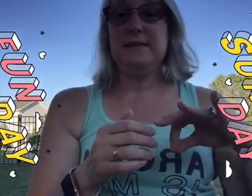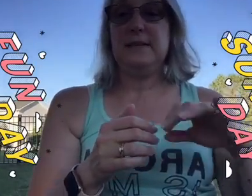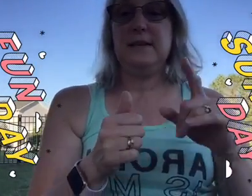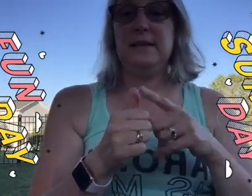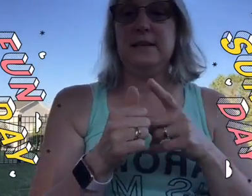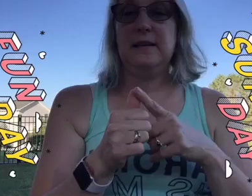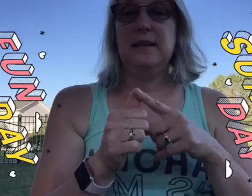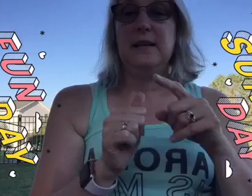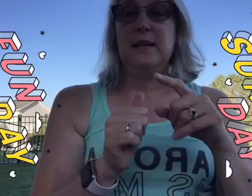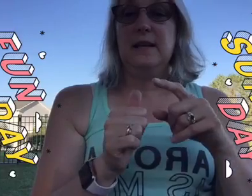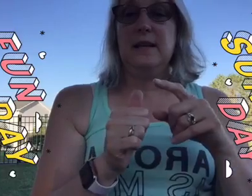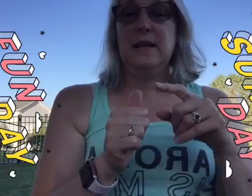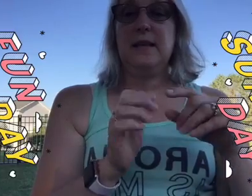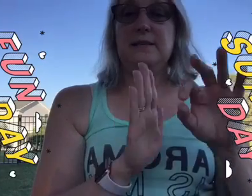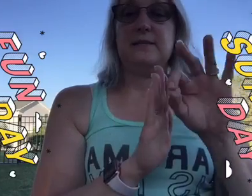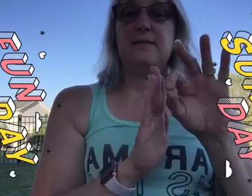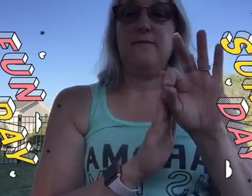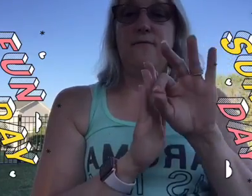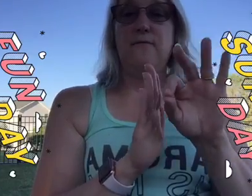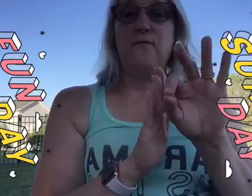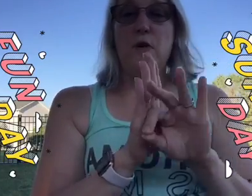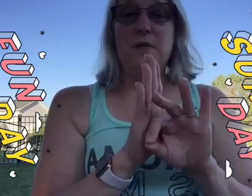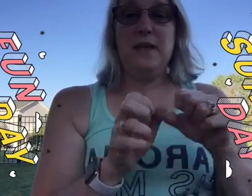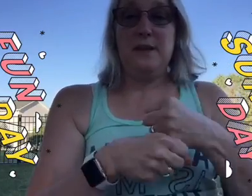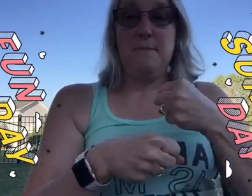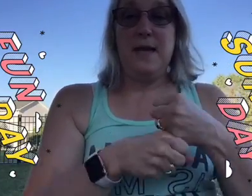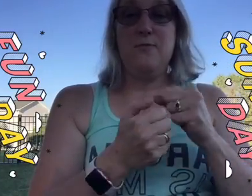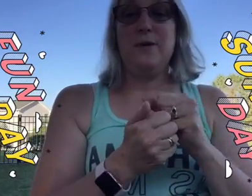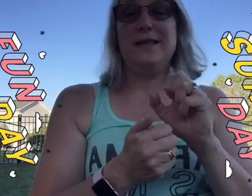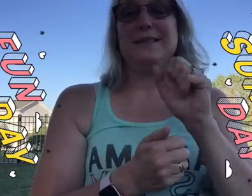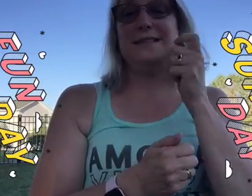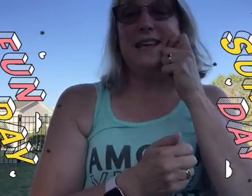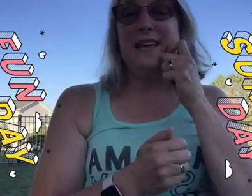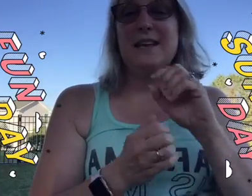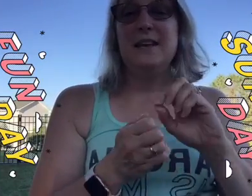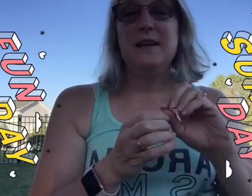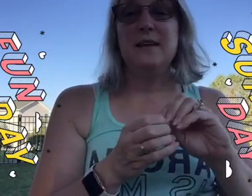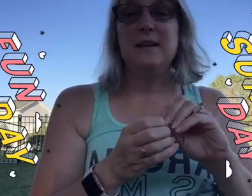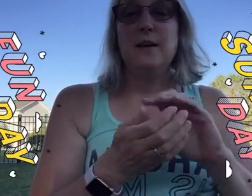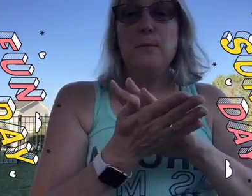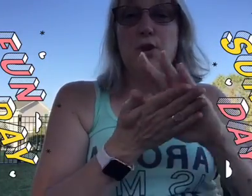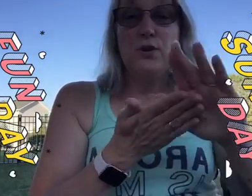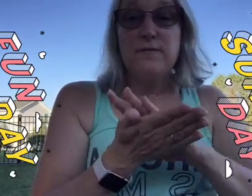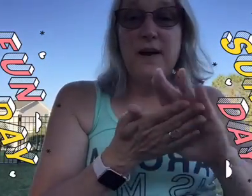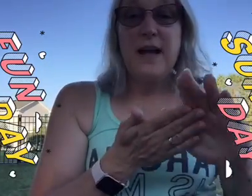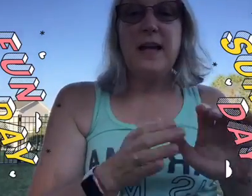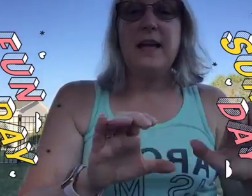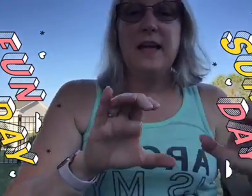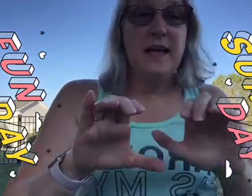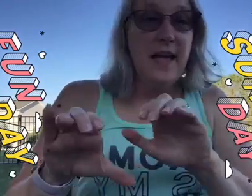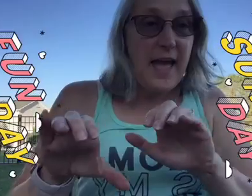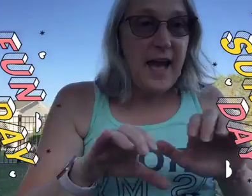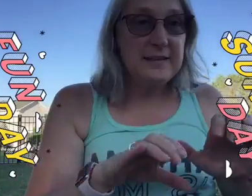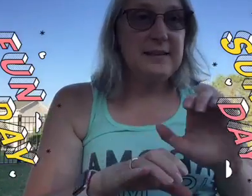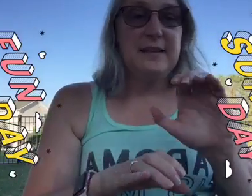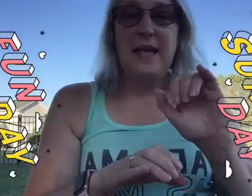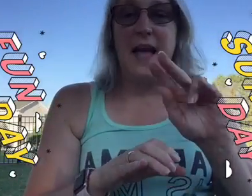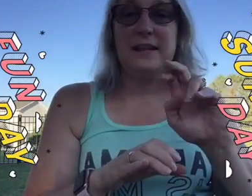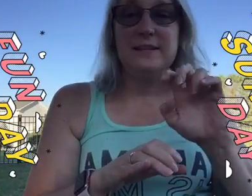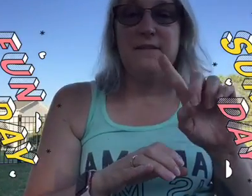it's formulated made with skin purifying activated